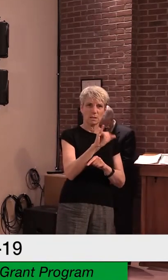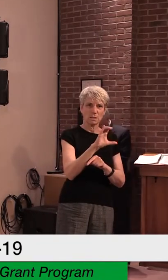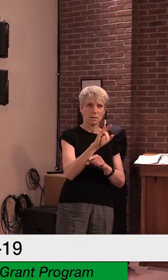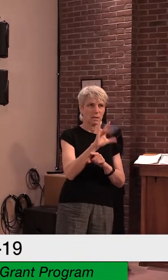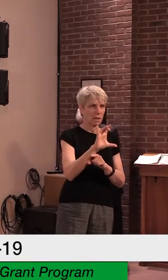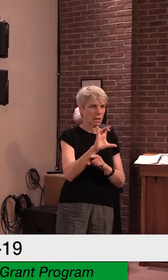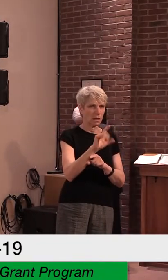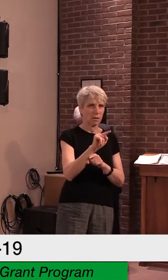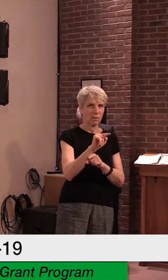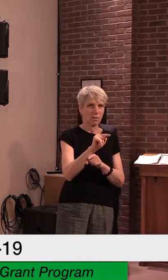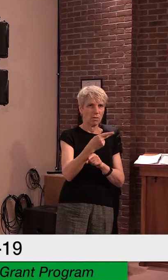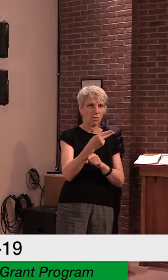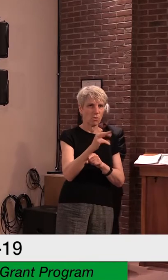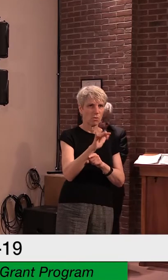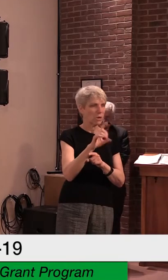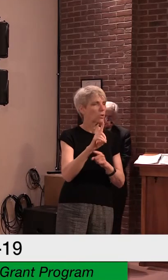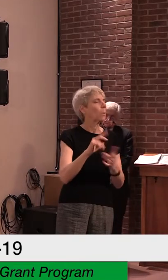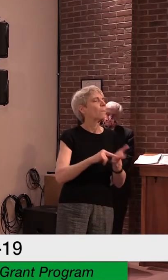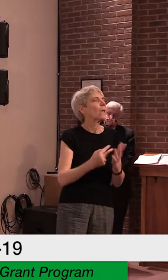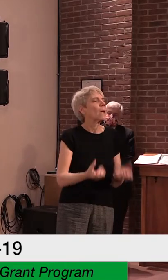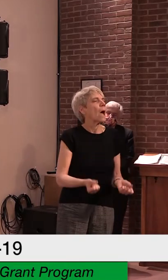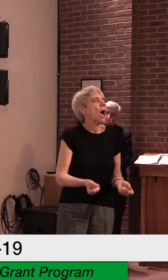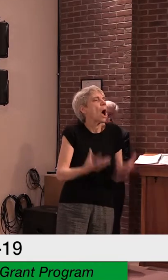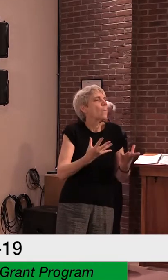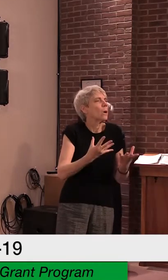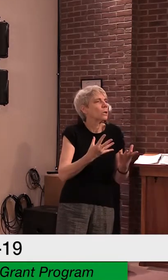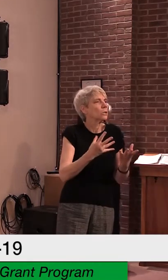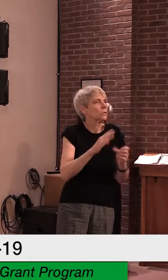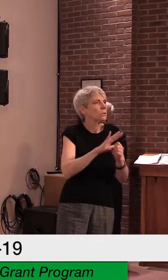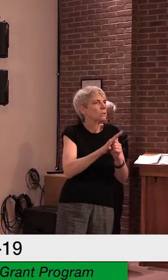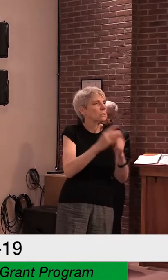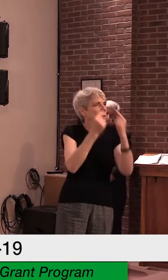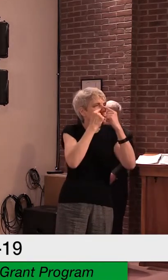virus present. What does this mean?